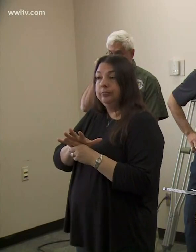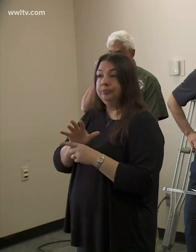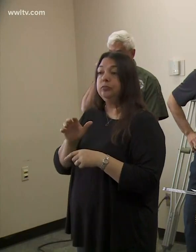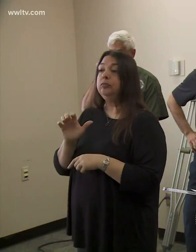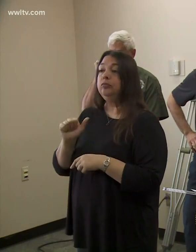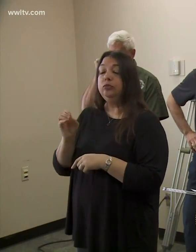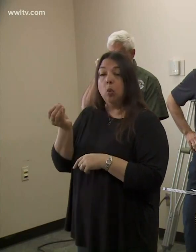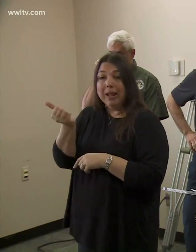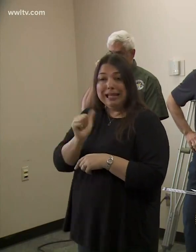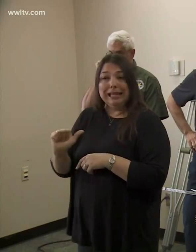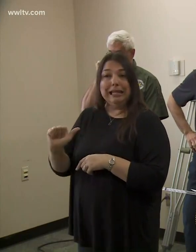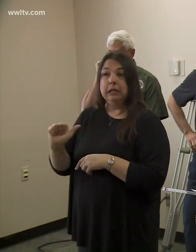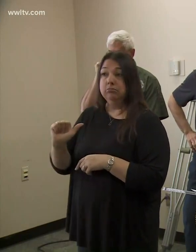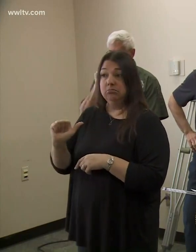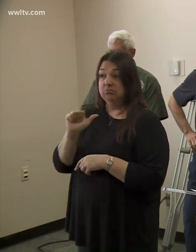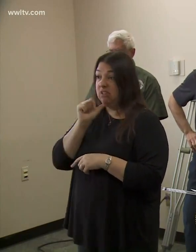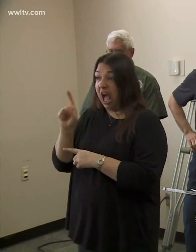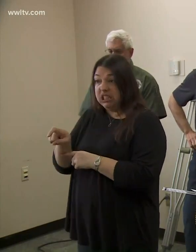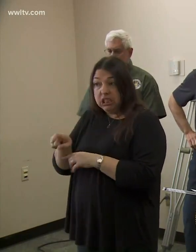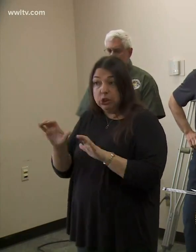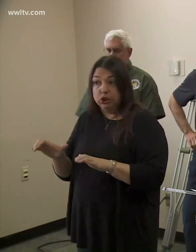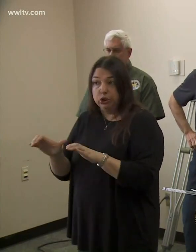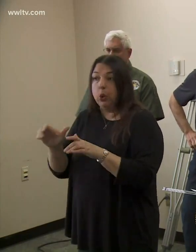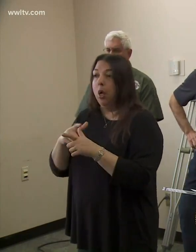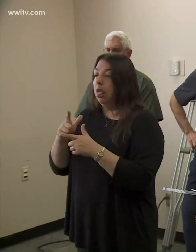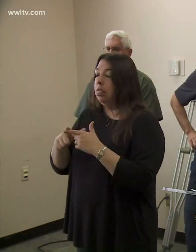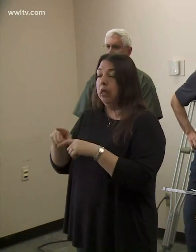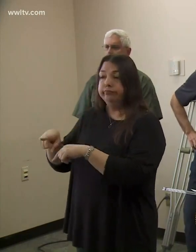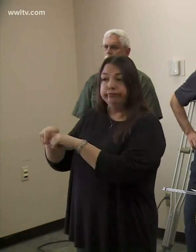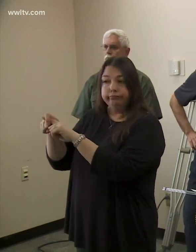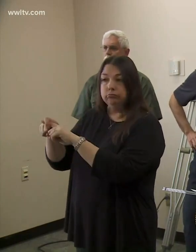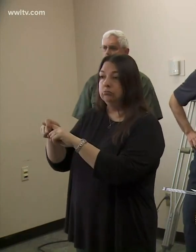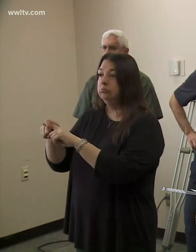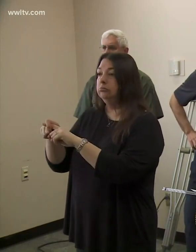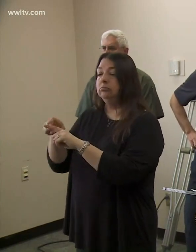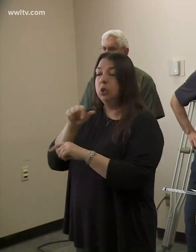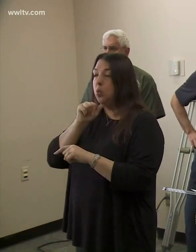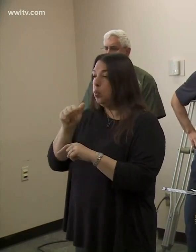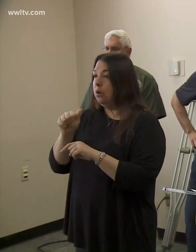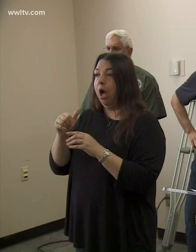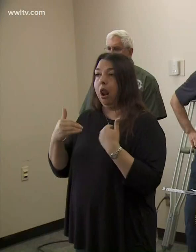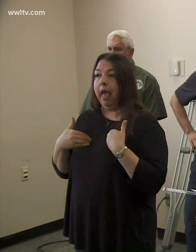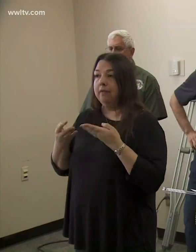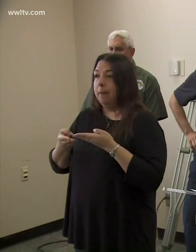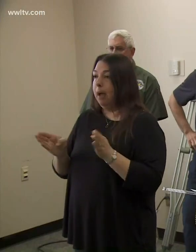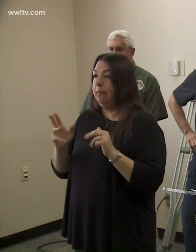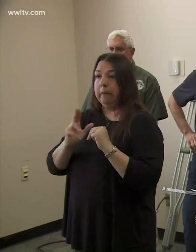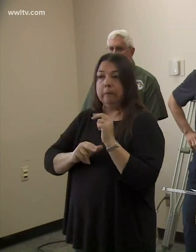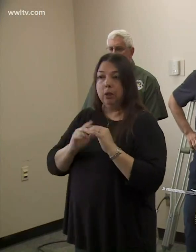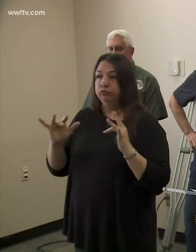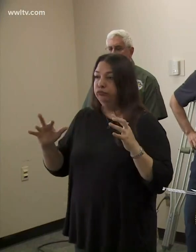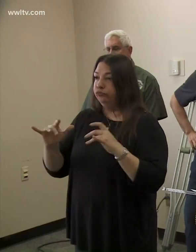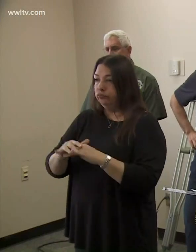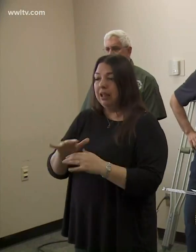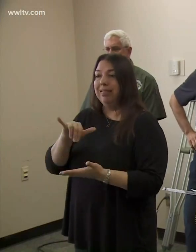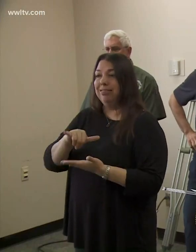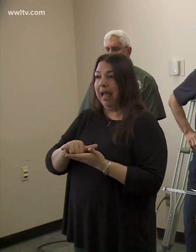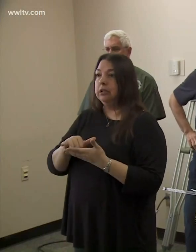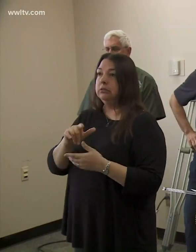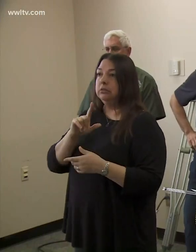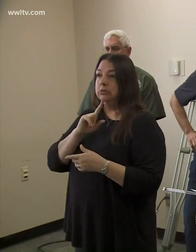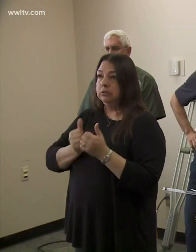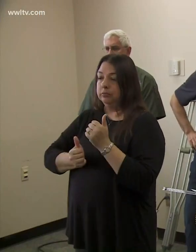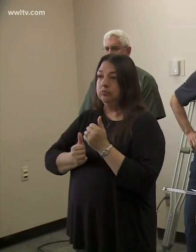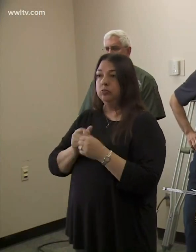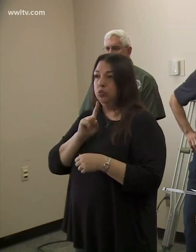anything that is not needed to be done, we do not want them gathering in a public building. And that is essentially the crux of